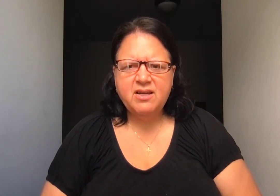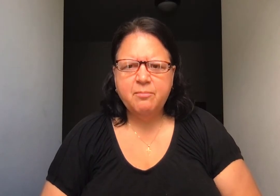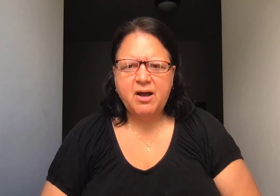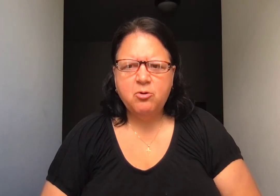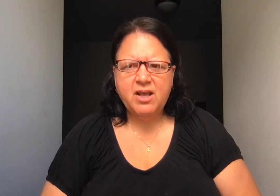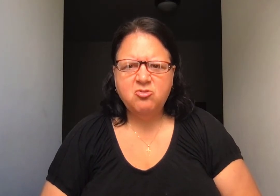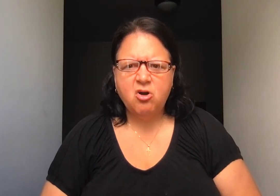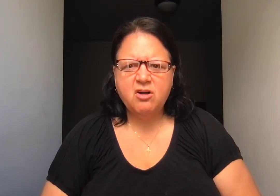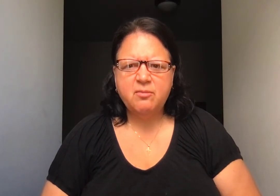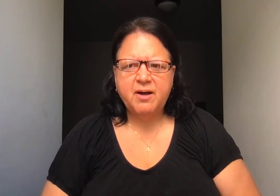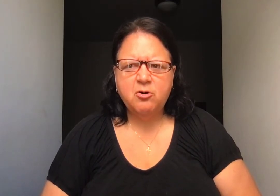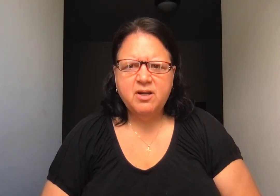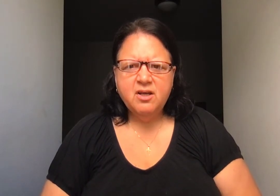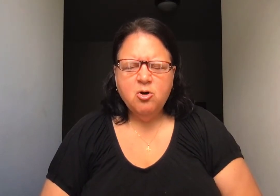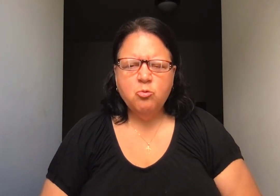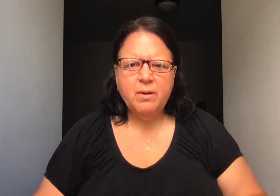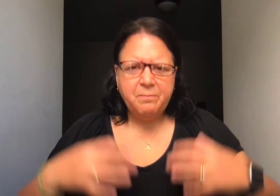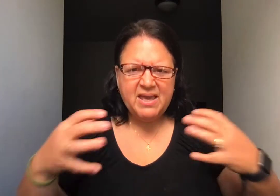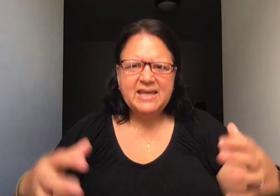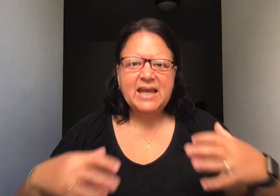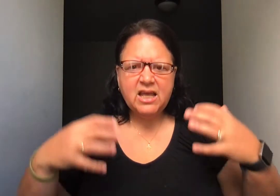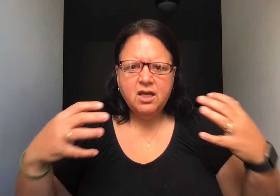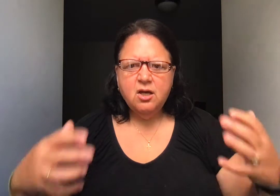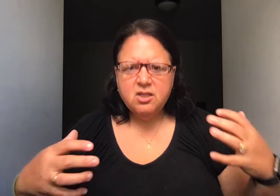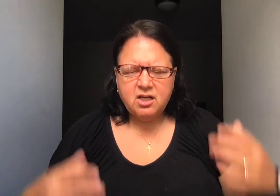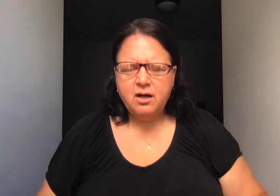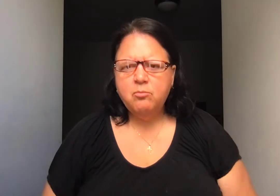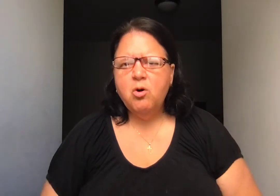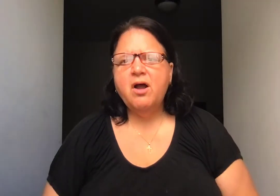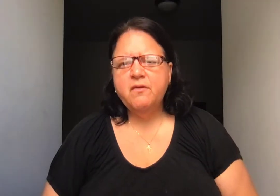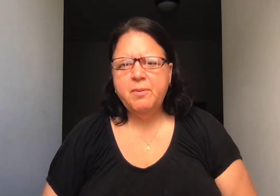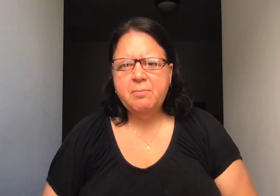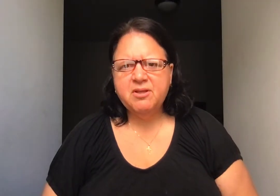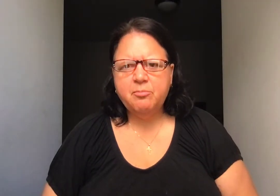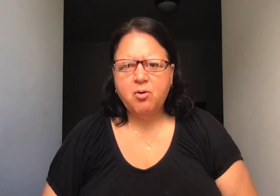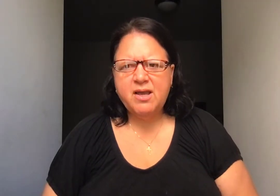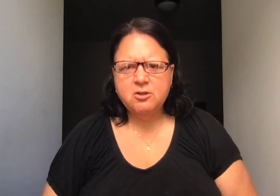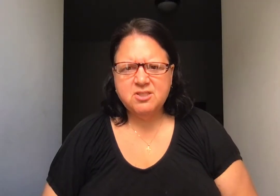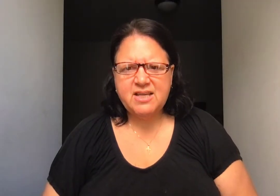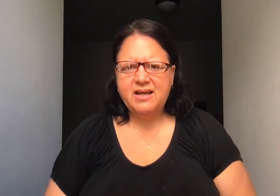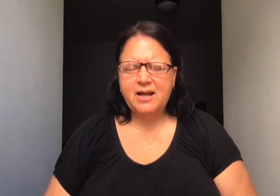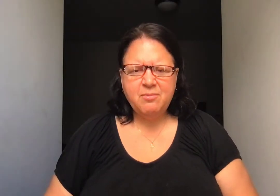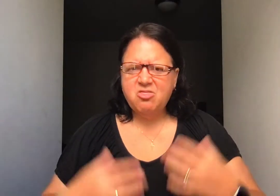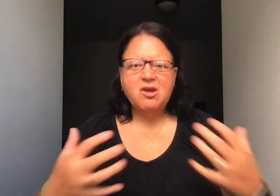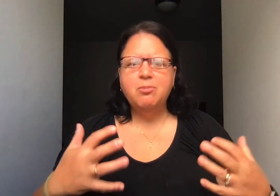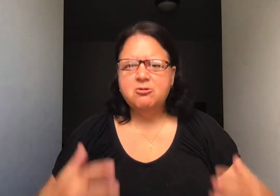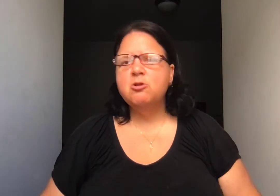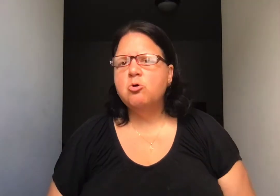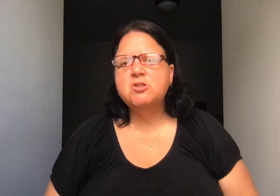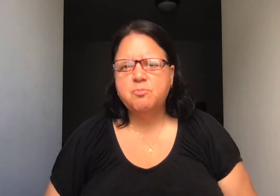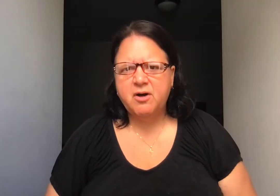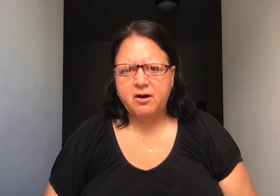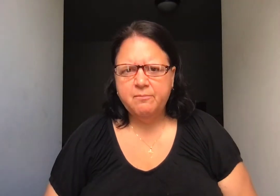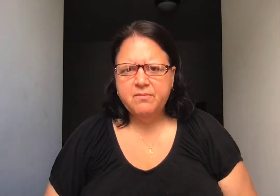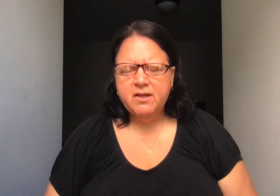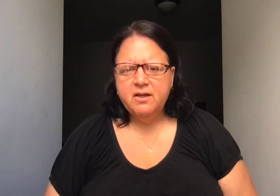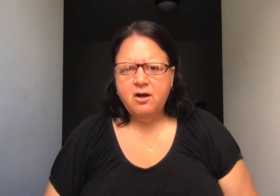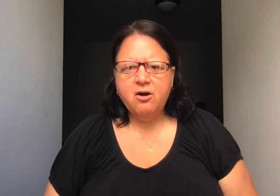about and talked about repeating what other people have prayed or said. I mean, think about the Lord's Prayer. Our